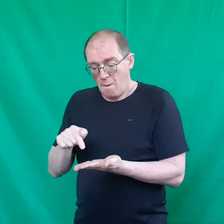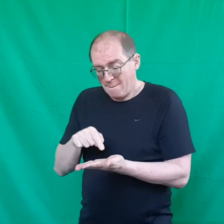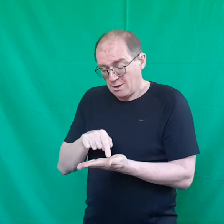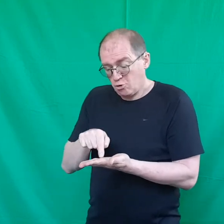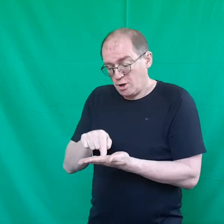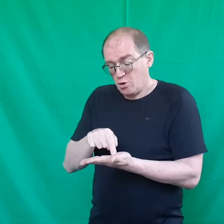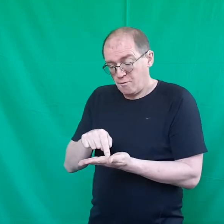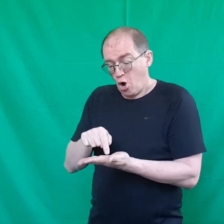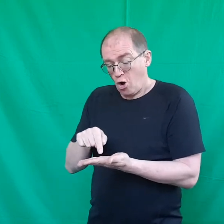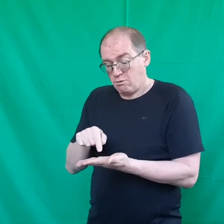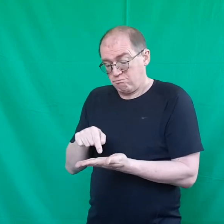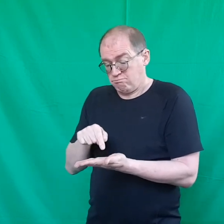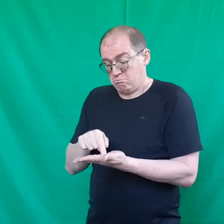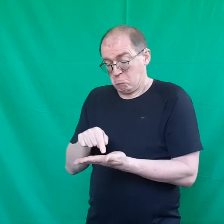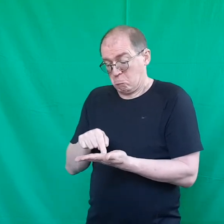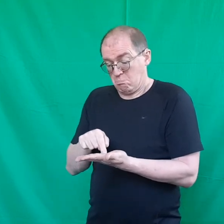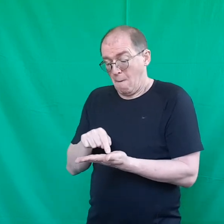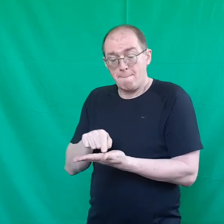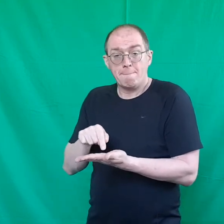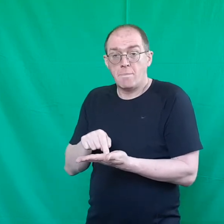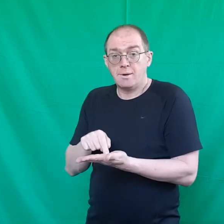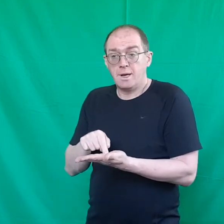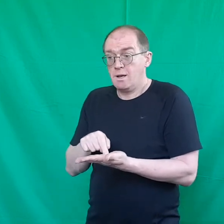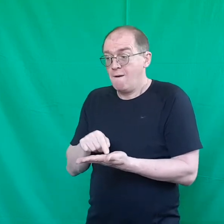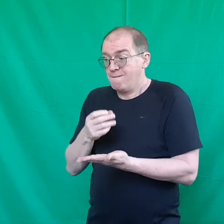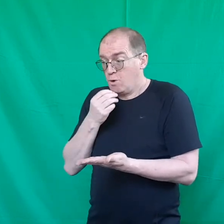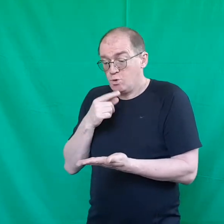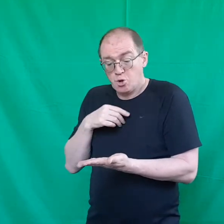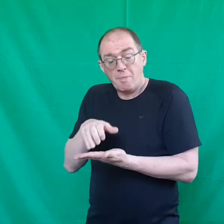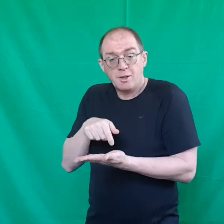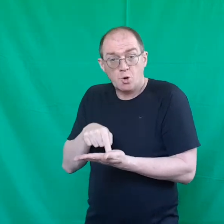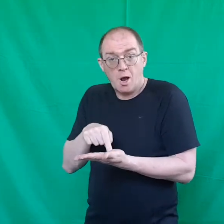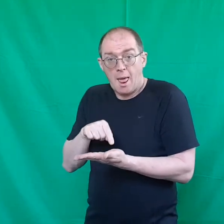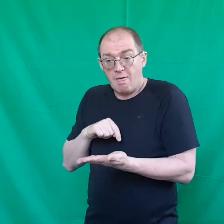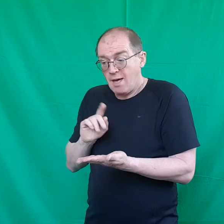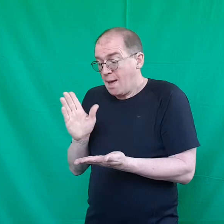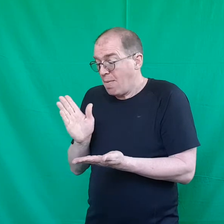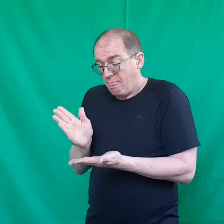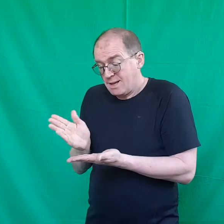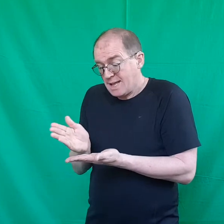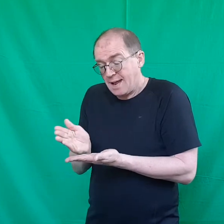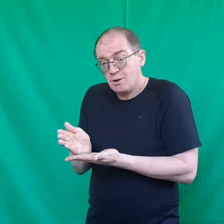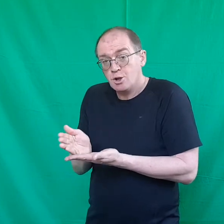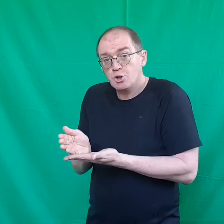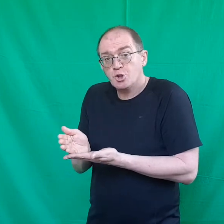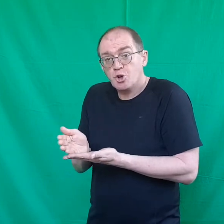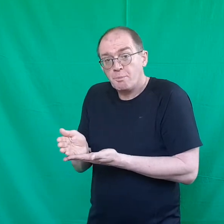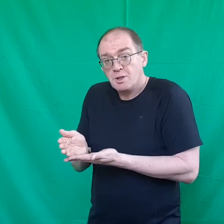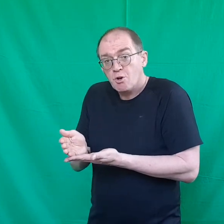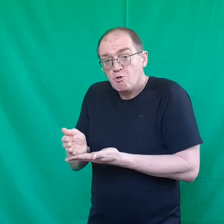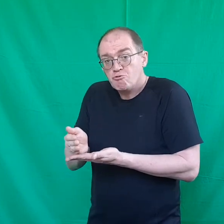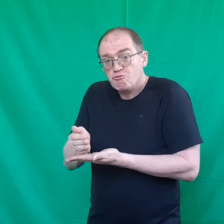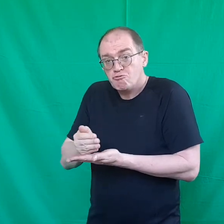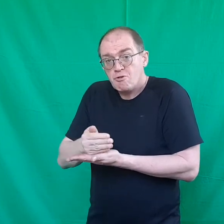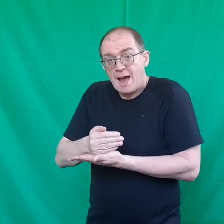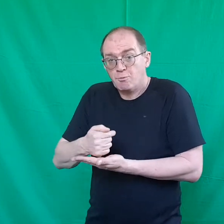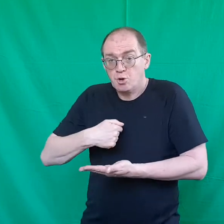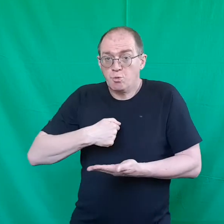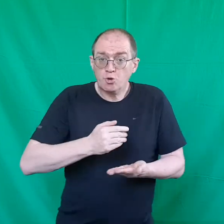imagine you've got money food something you collect there and by the time just come round towards